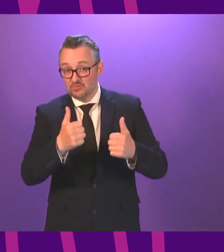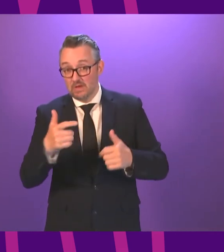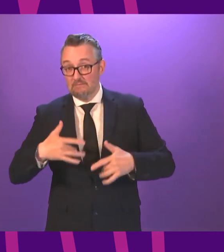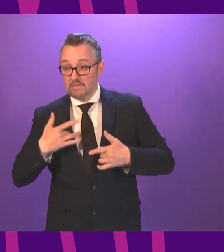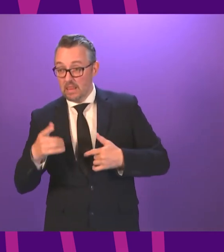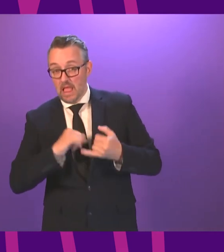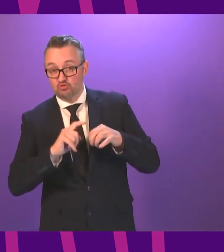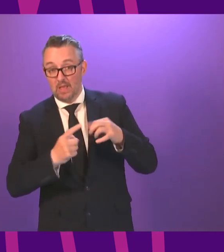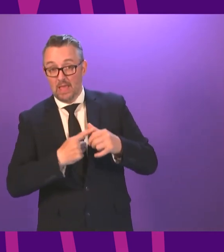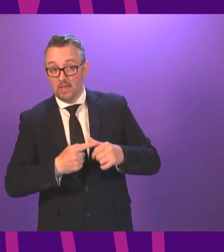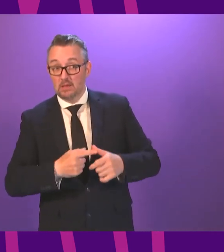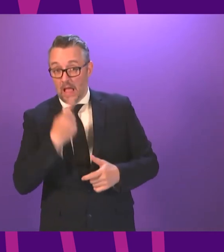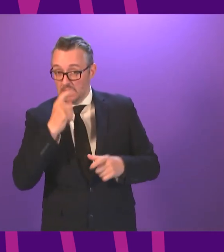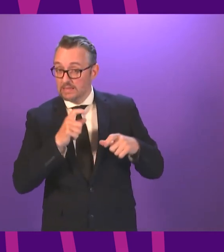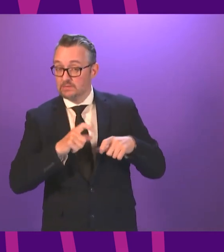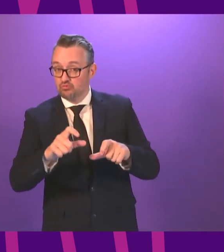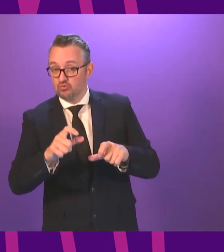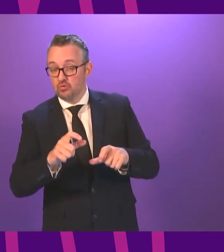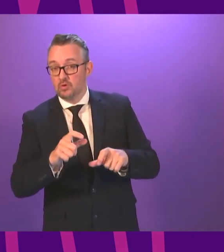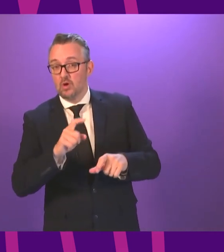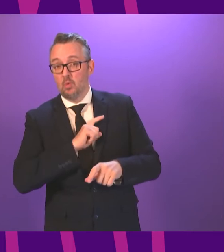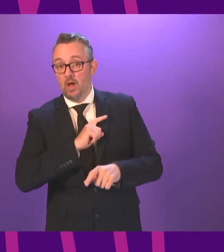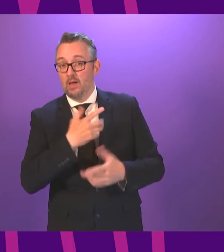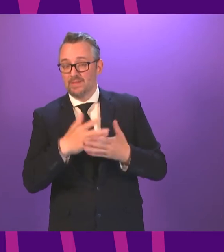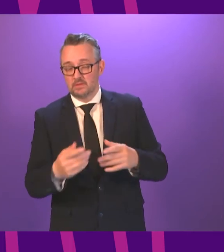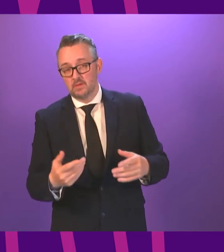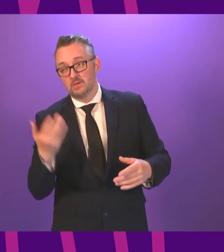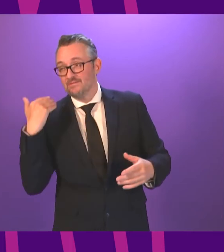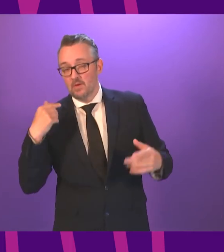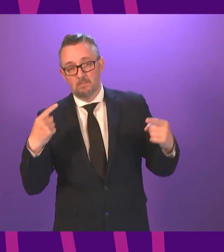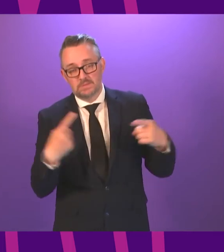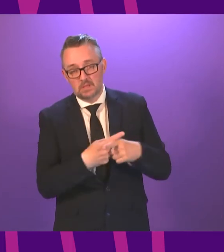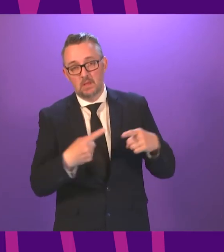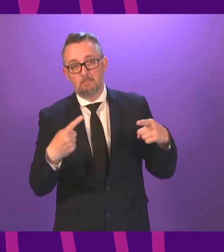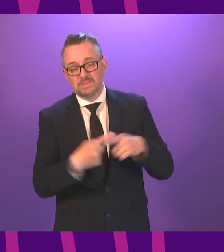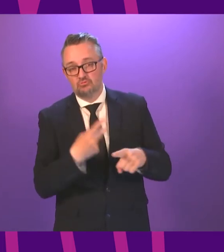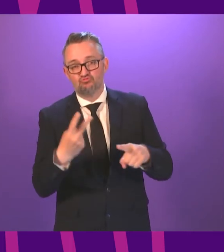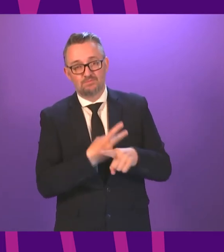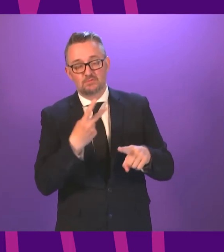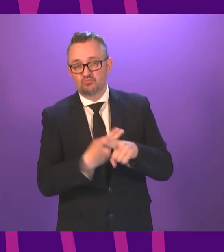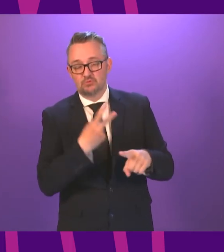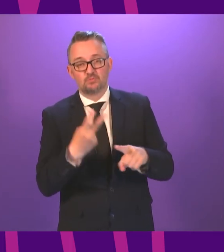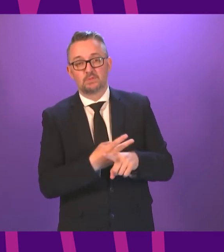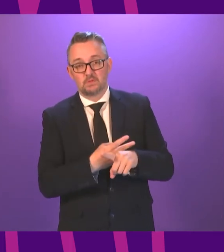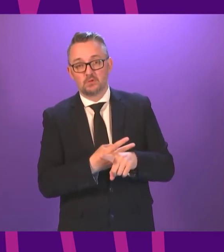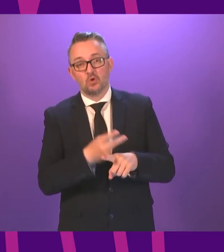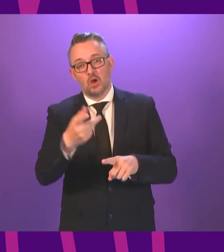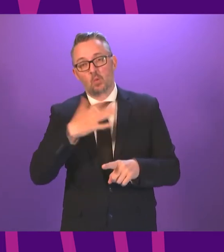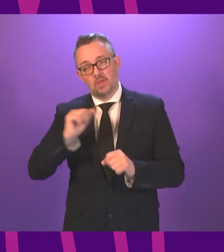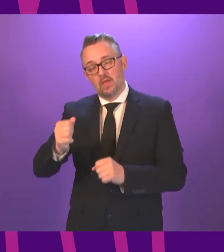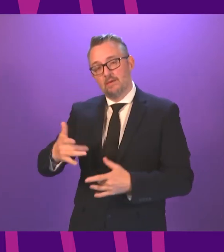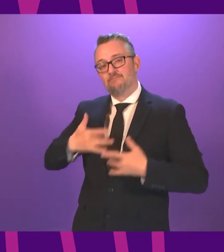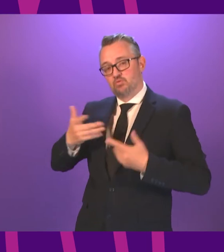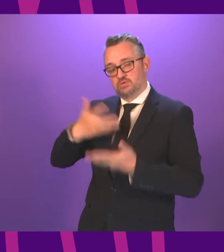continued role is tenable, given repeated mistakes again and again over the last year. So some reflections on that would be